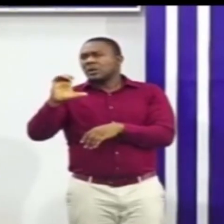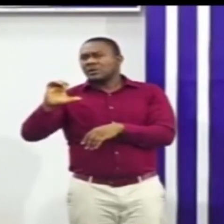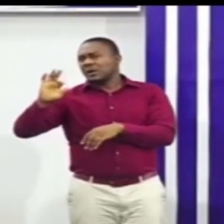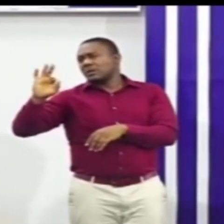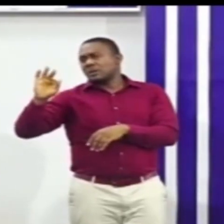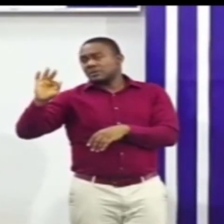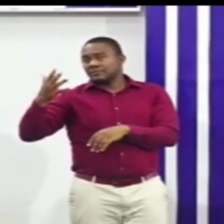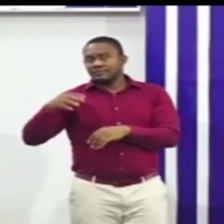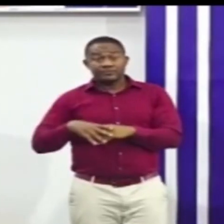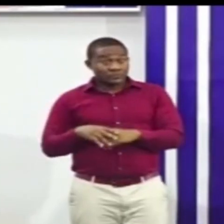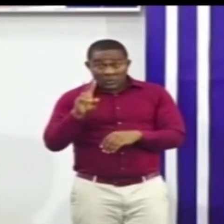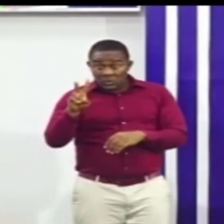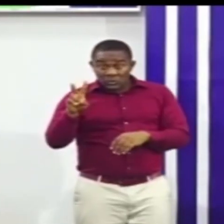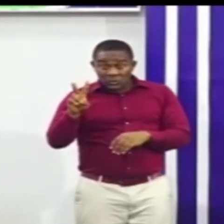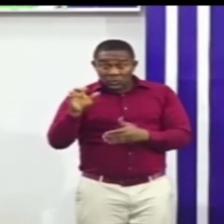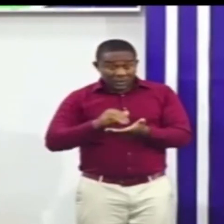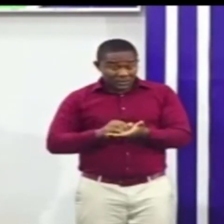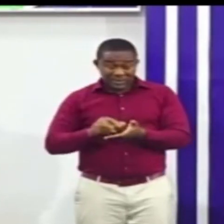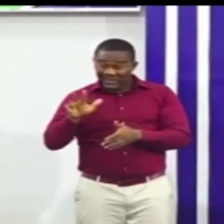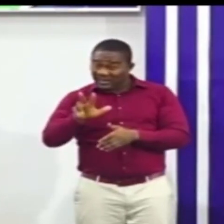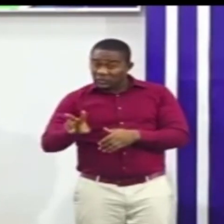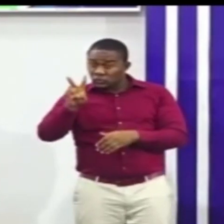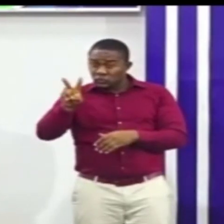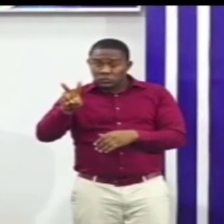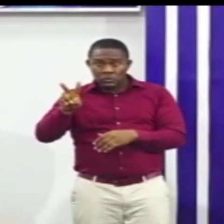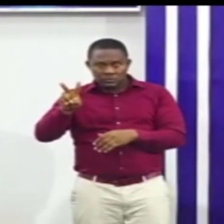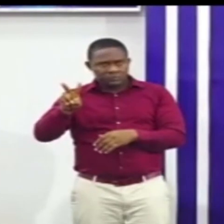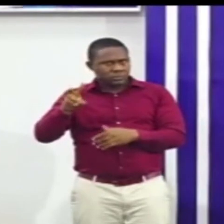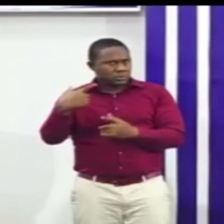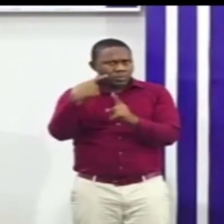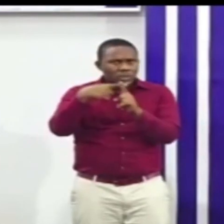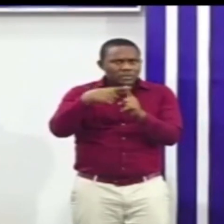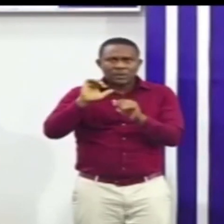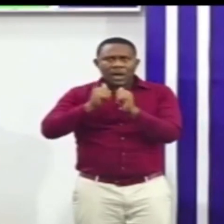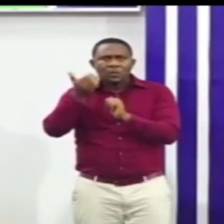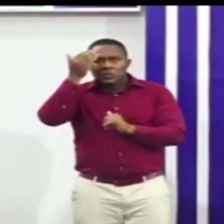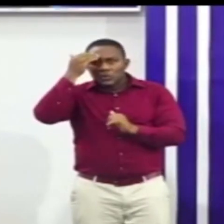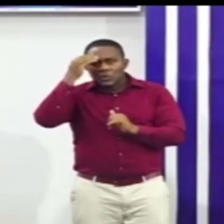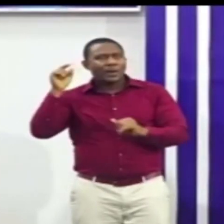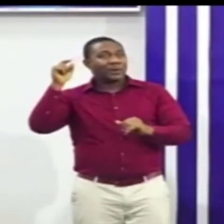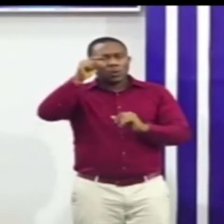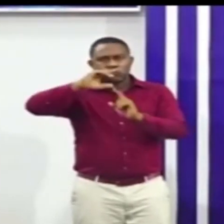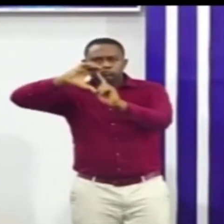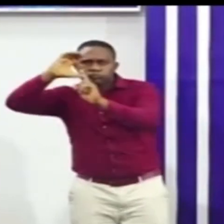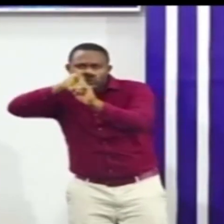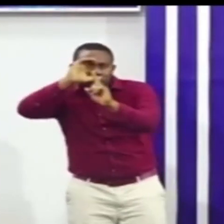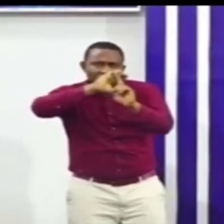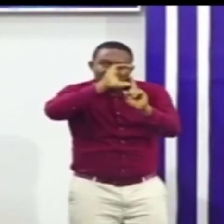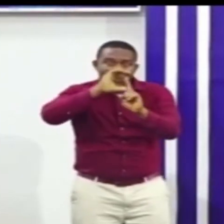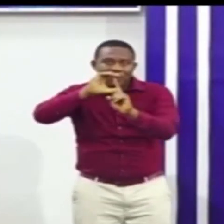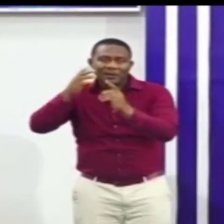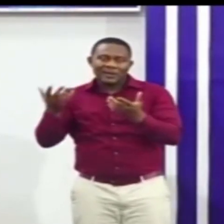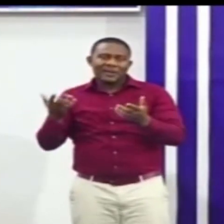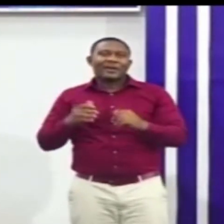2032 have been identified through the enhanced blood tracing and as usual, quarantine cases still are sub about